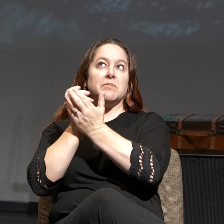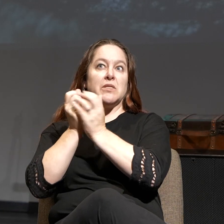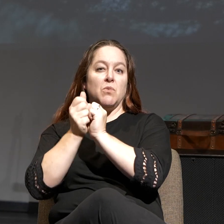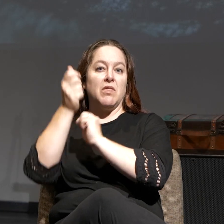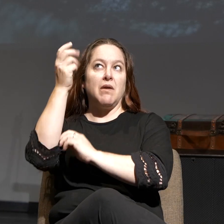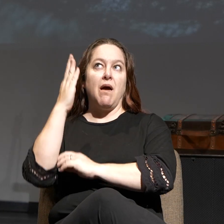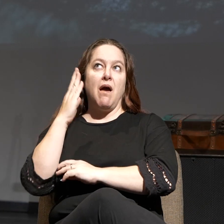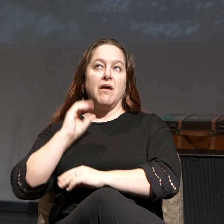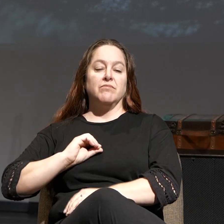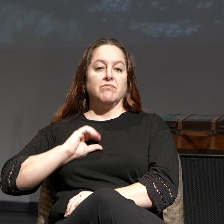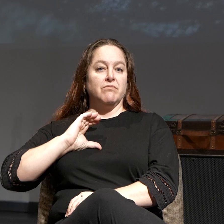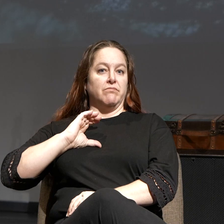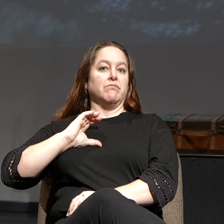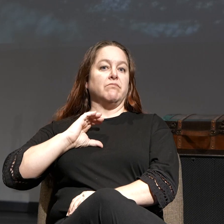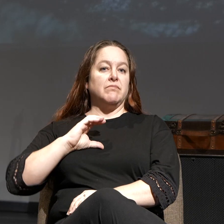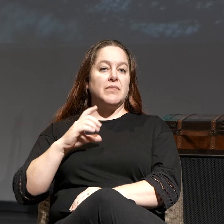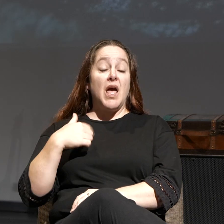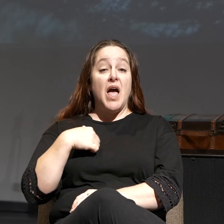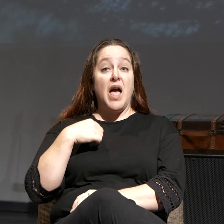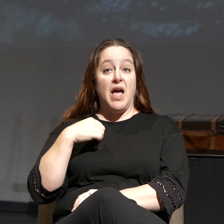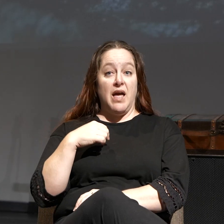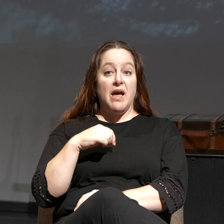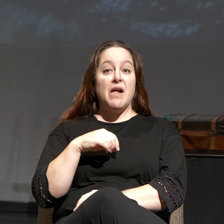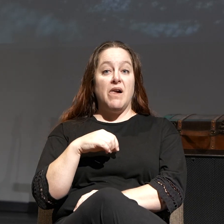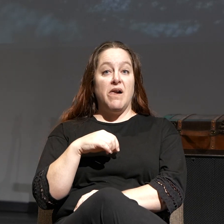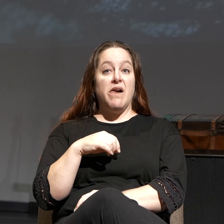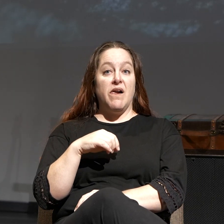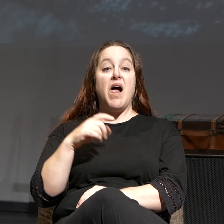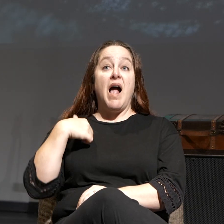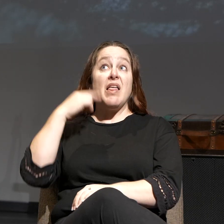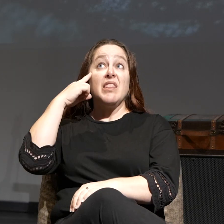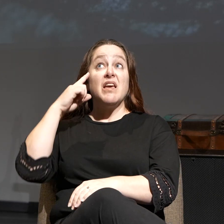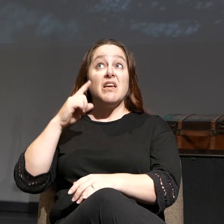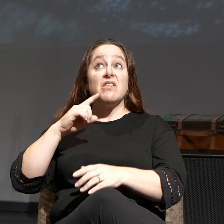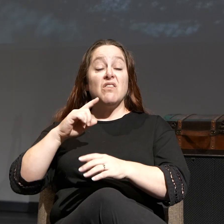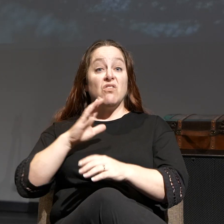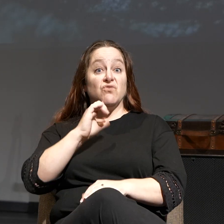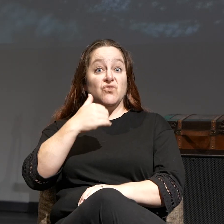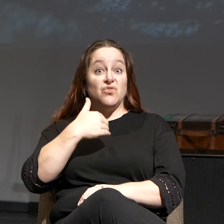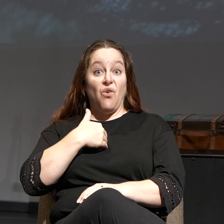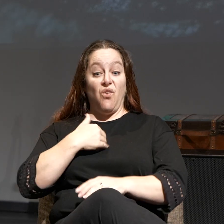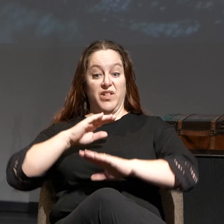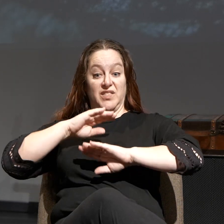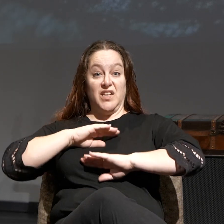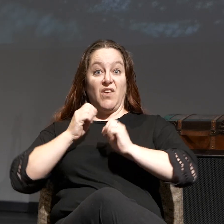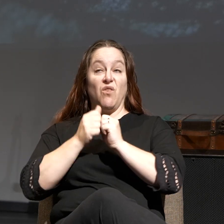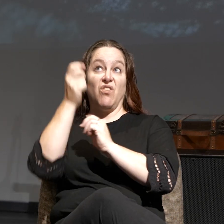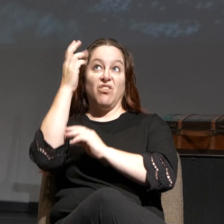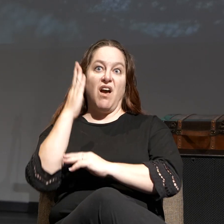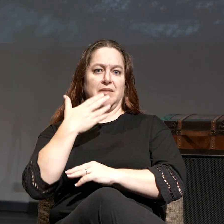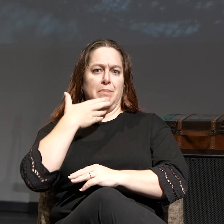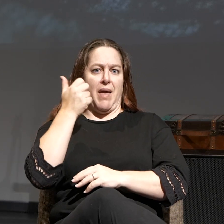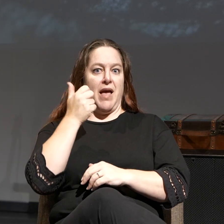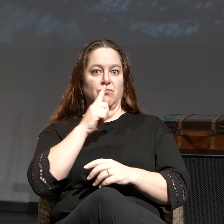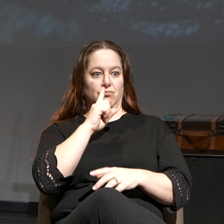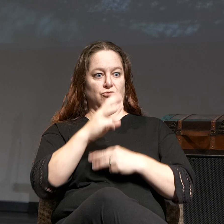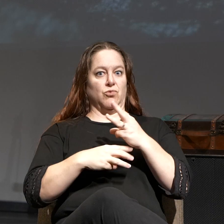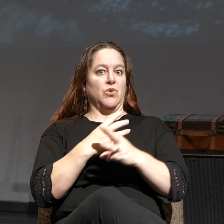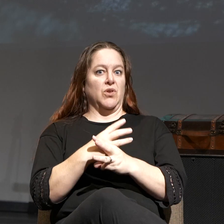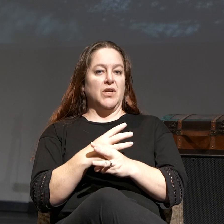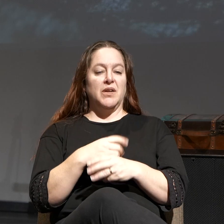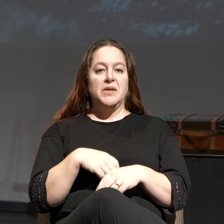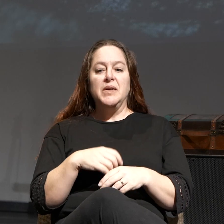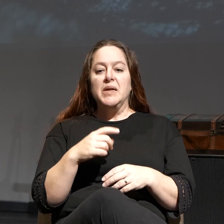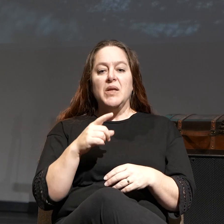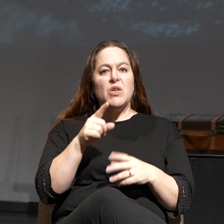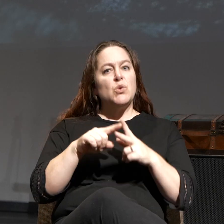I'm convinced that intimacy with God is life's most satisfying reality. And if you're not convinced of that, I pray that you would become convinced of that.